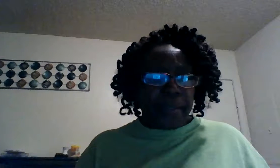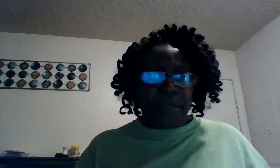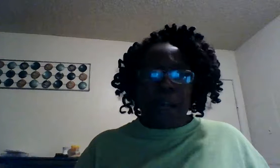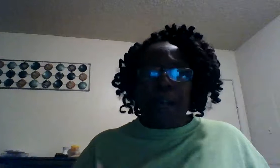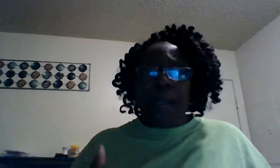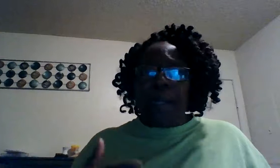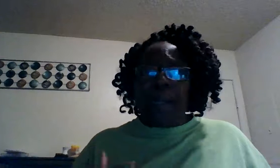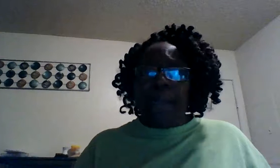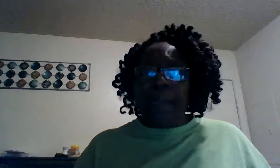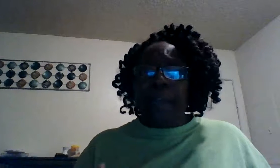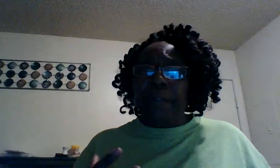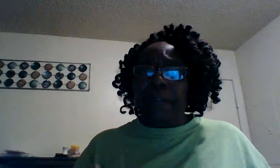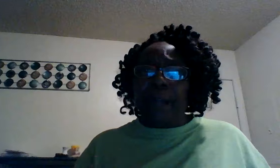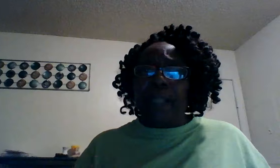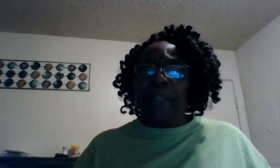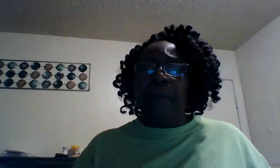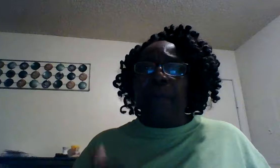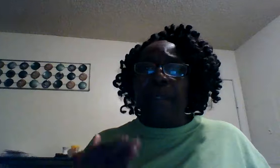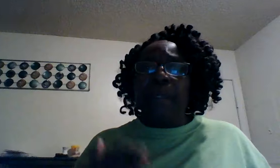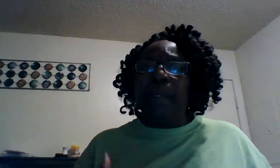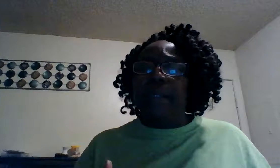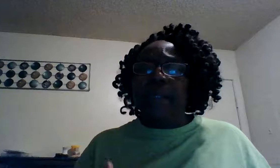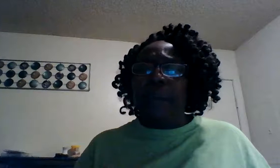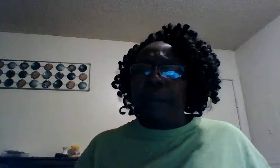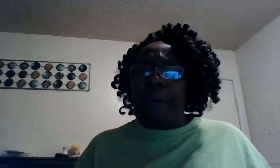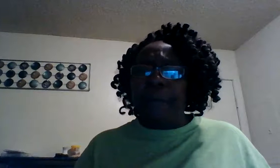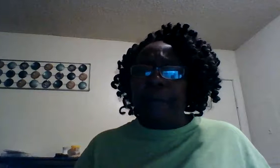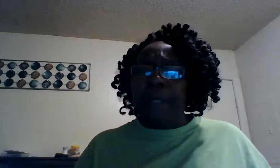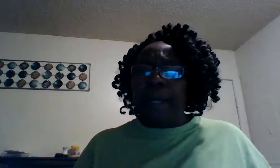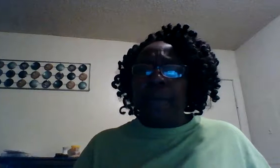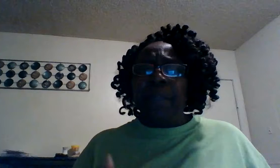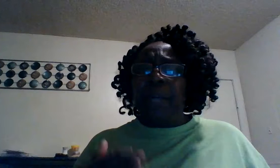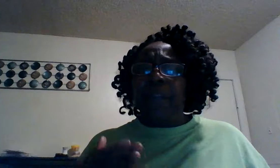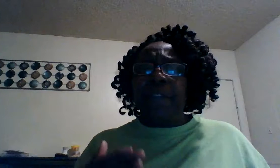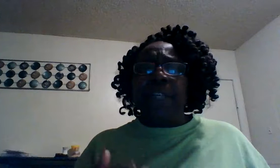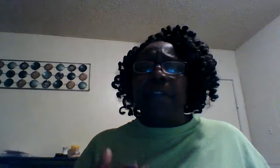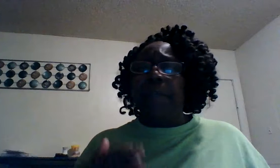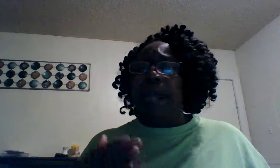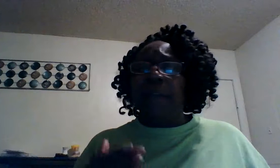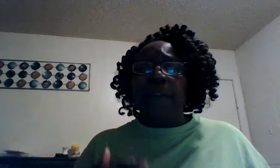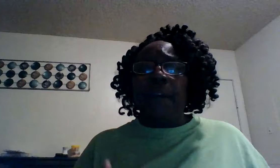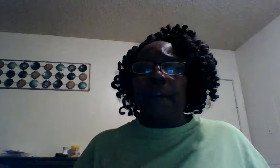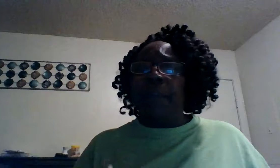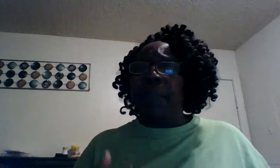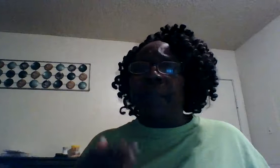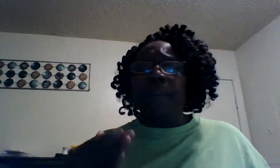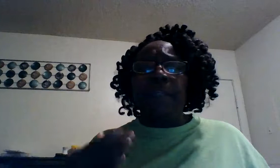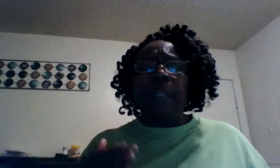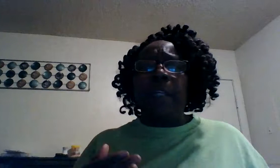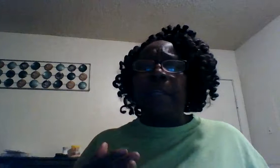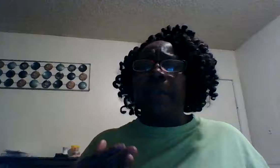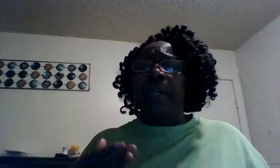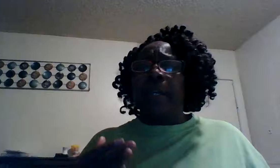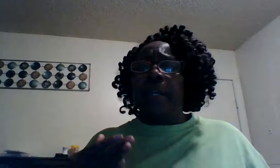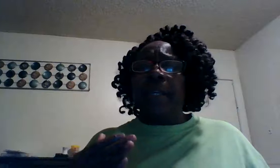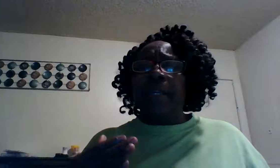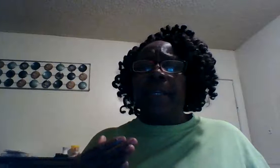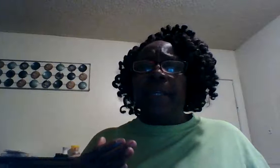him trials life in christ knowing that yes i'm hurt i'm not going to tell you you're not going to hurt i'm not going to tell you it it